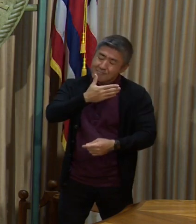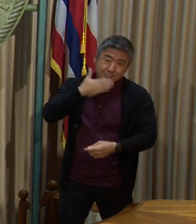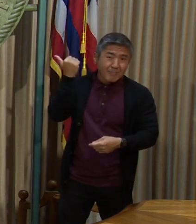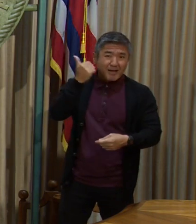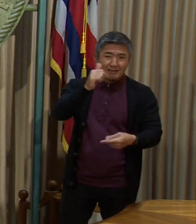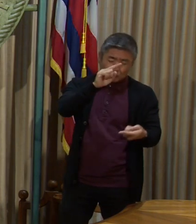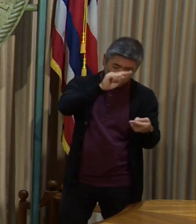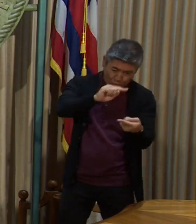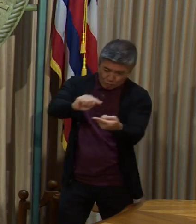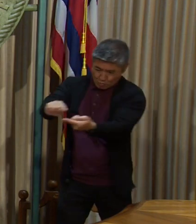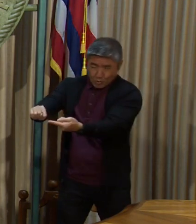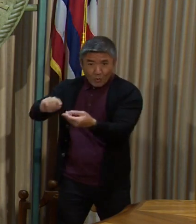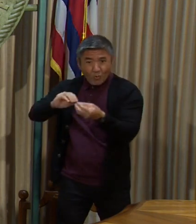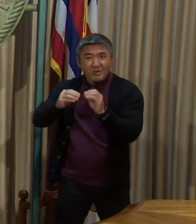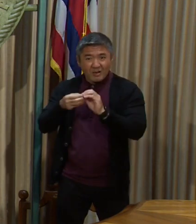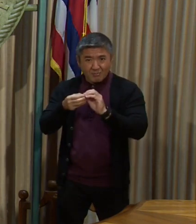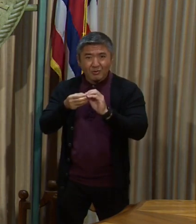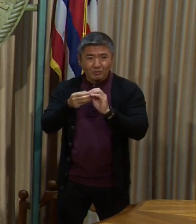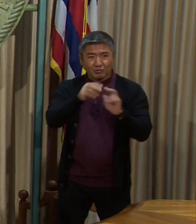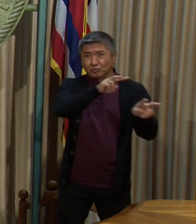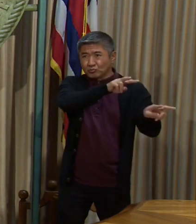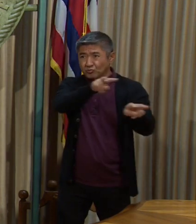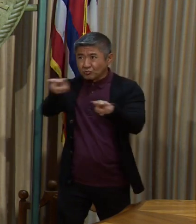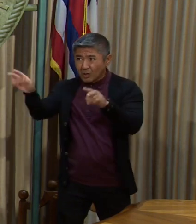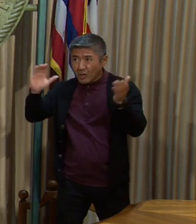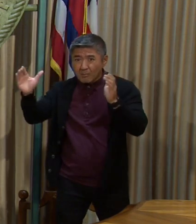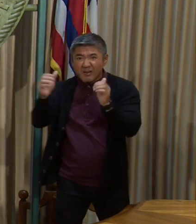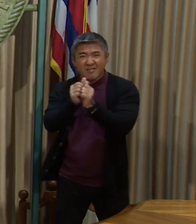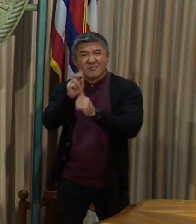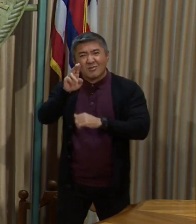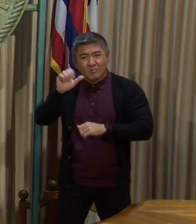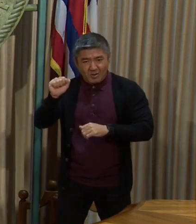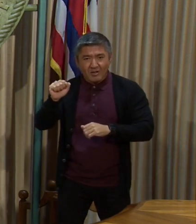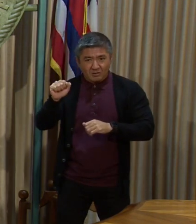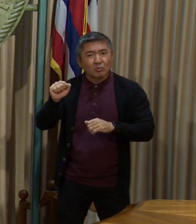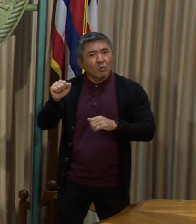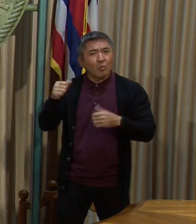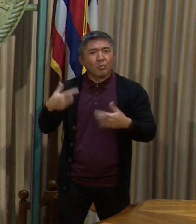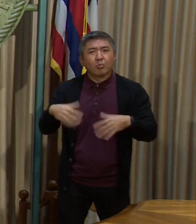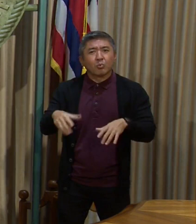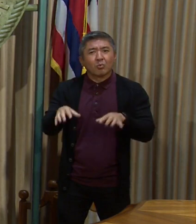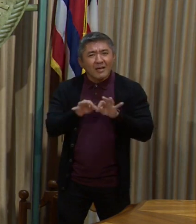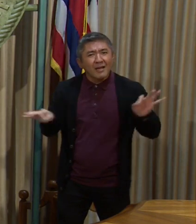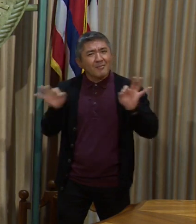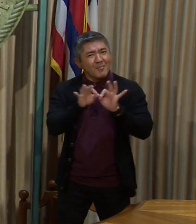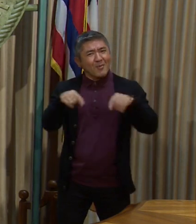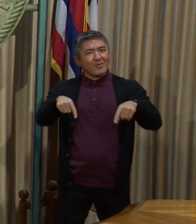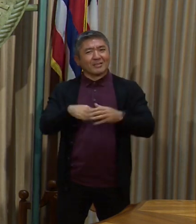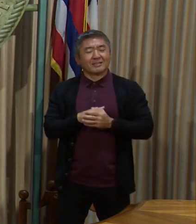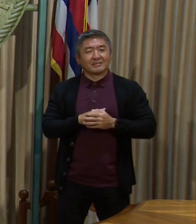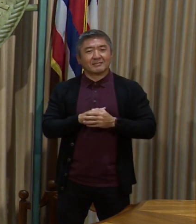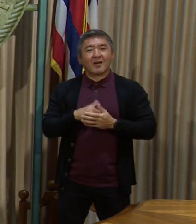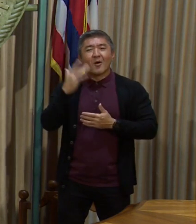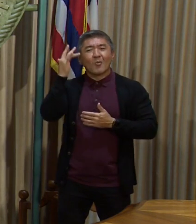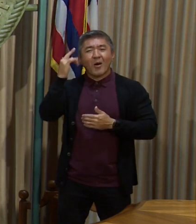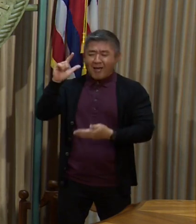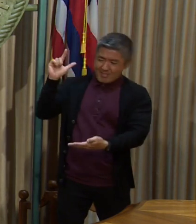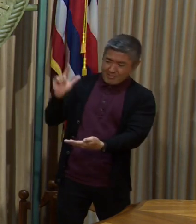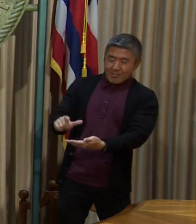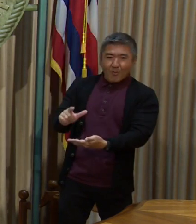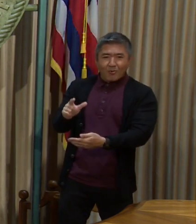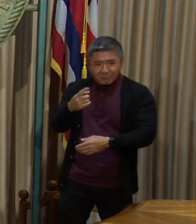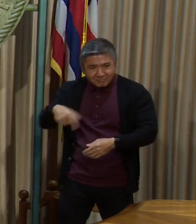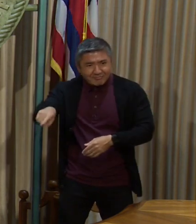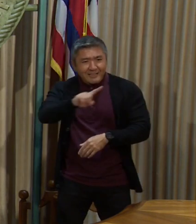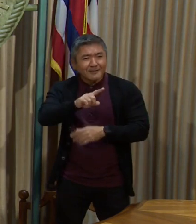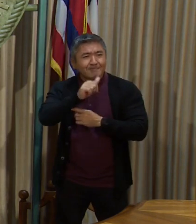nation from the health perspective. And that's really important, and it is because of all the sacrifices that each and